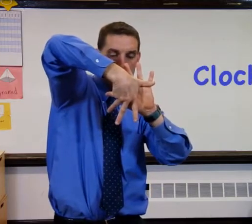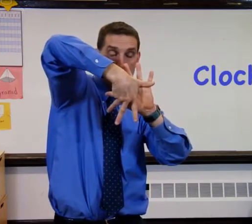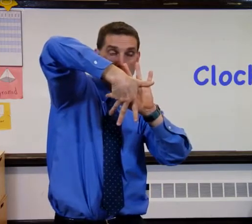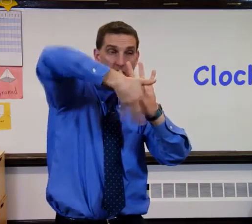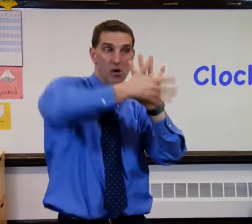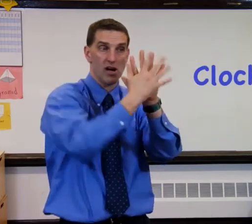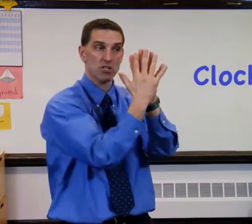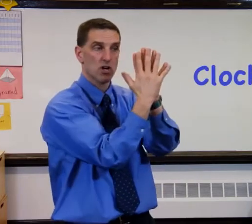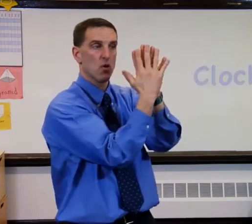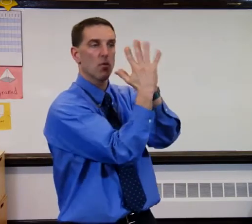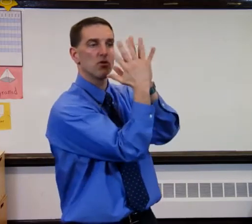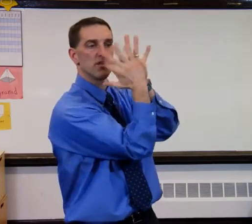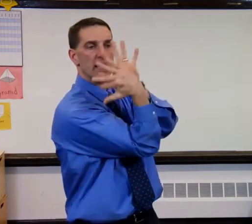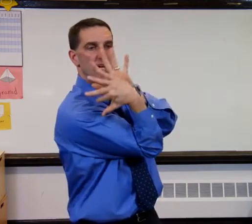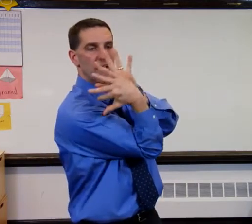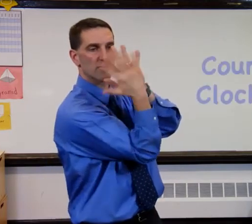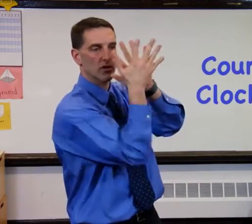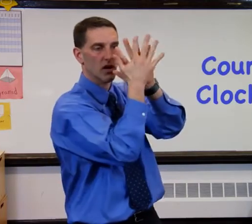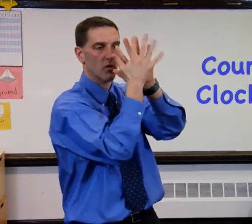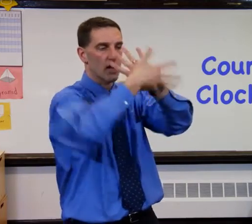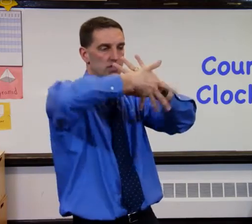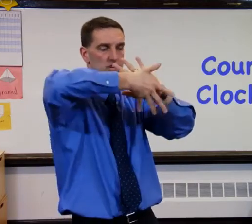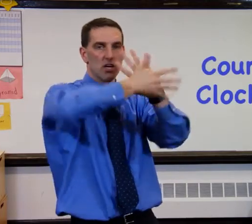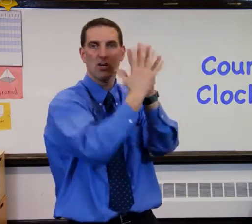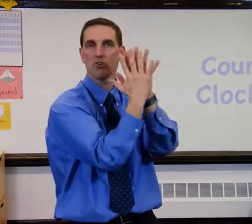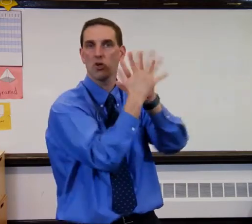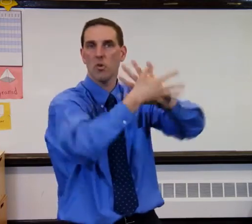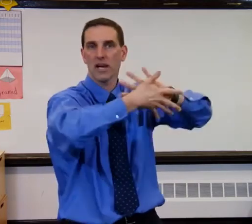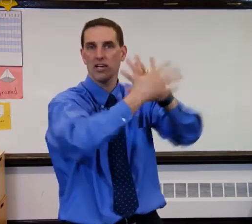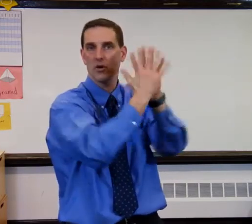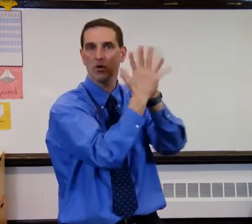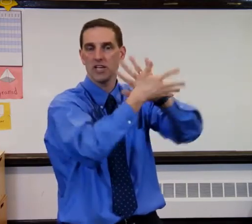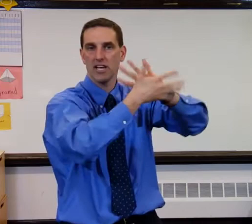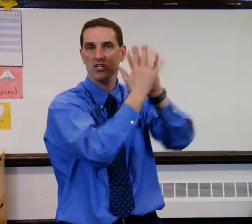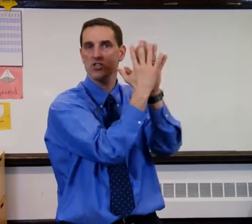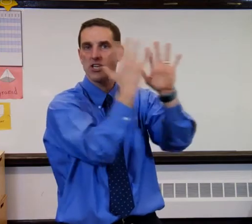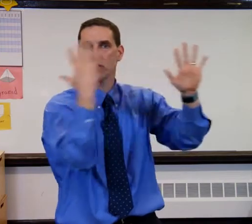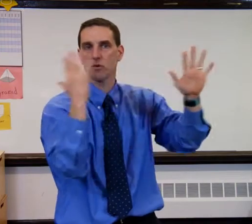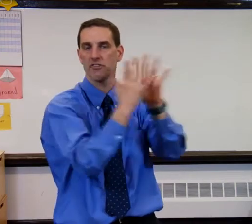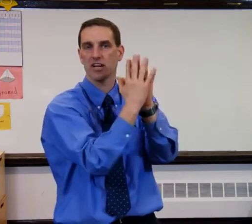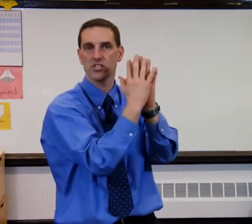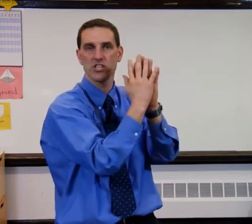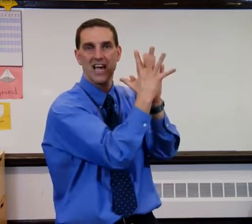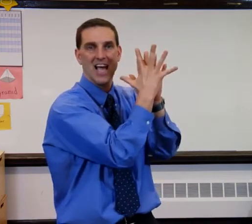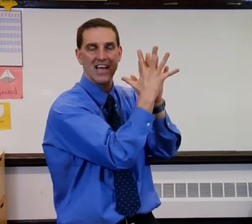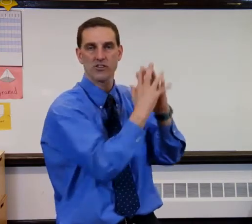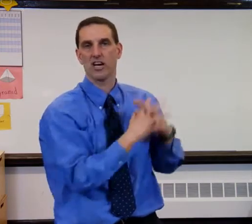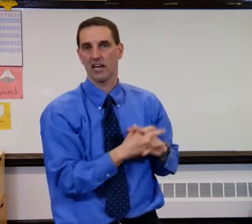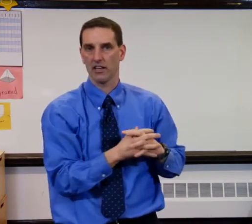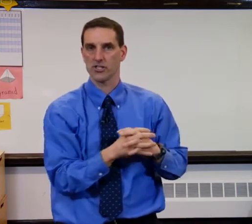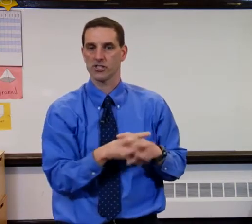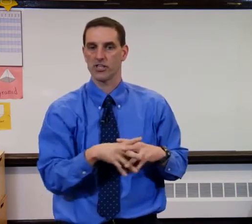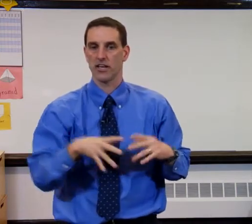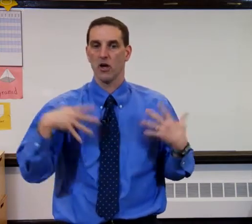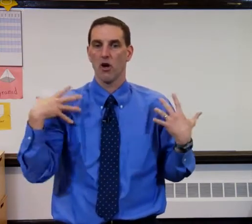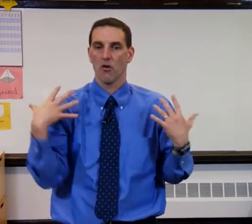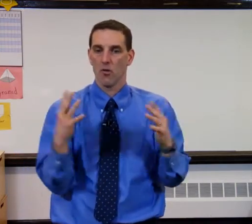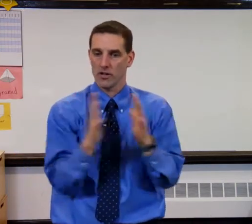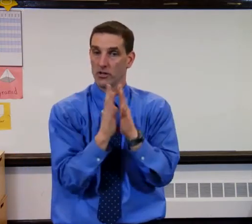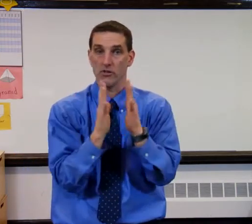be clockwise. Rotate counterclockwise. So you want to get your rotations in, your reflections, and your dilations in, and you can do that